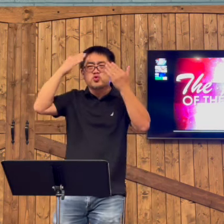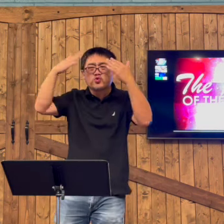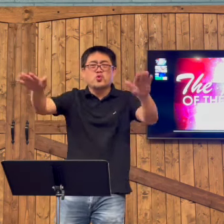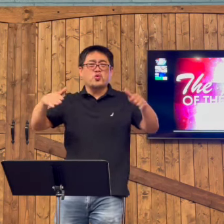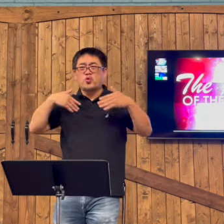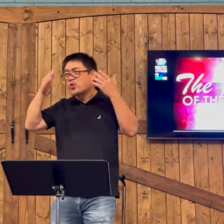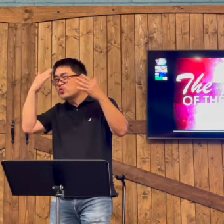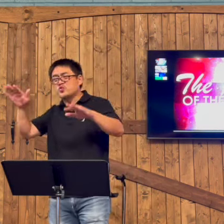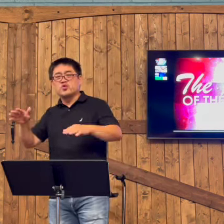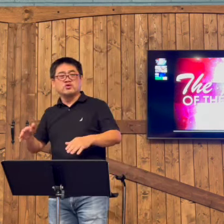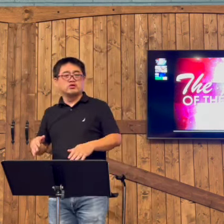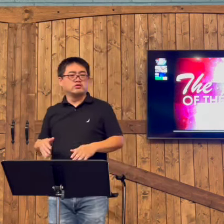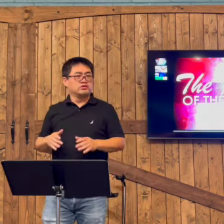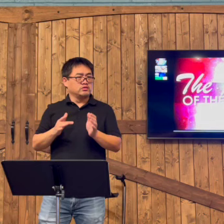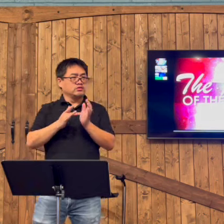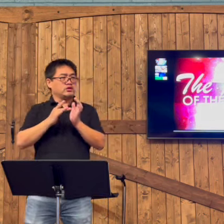And you don't even know where I'm going?